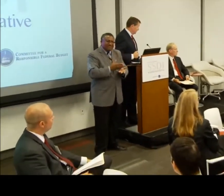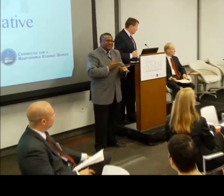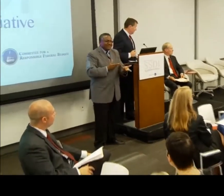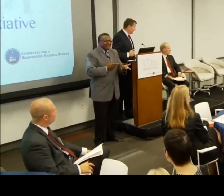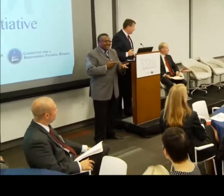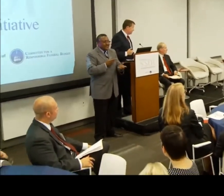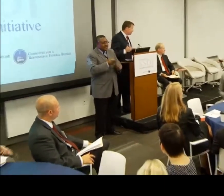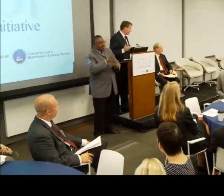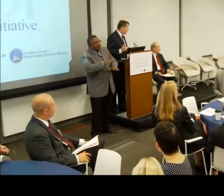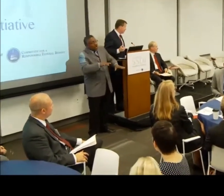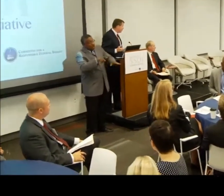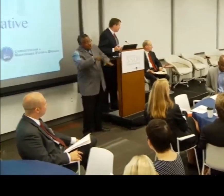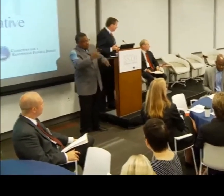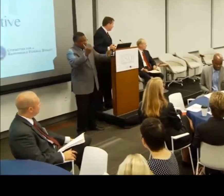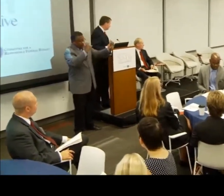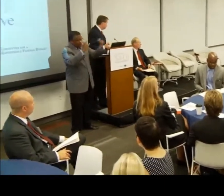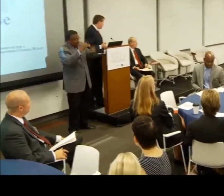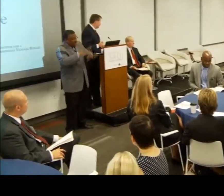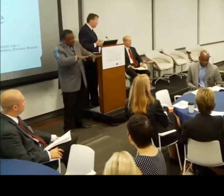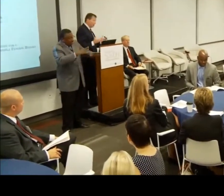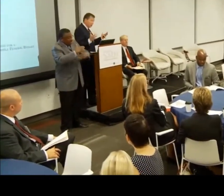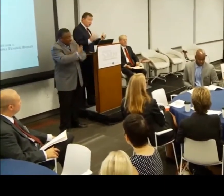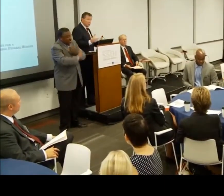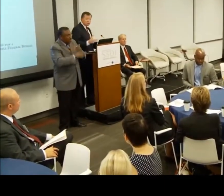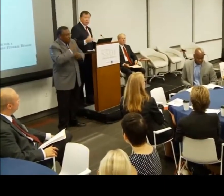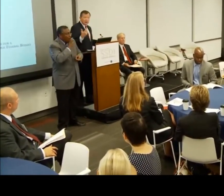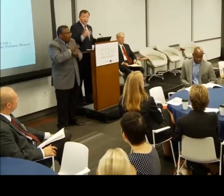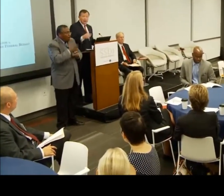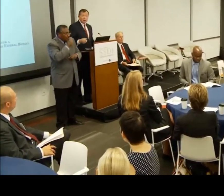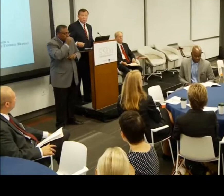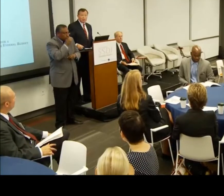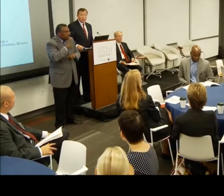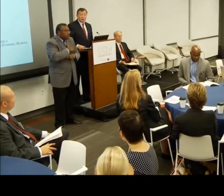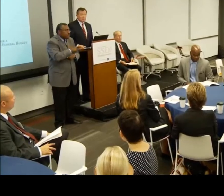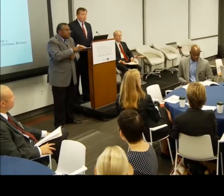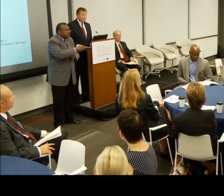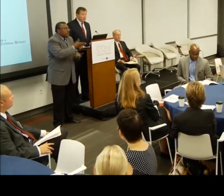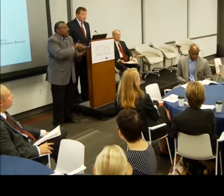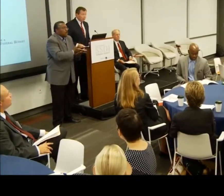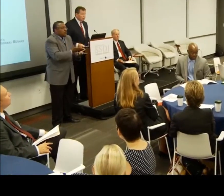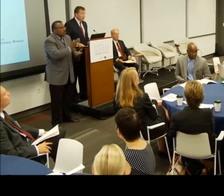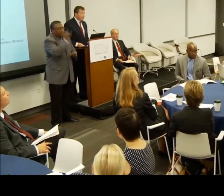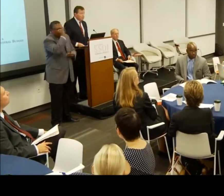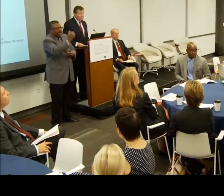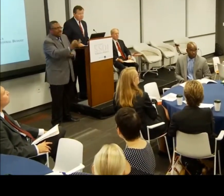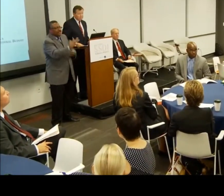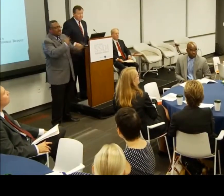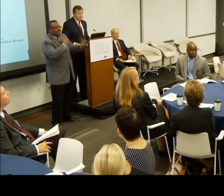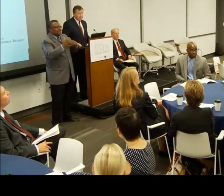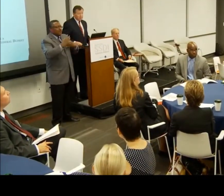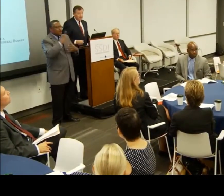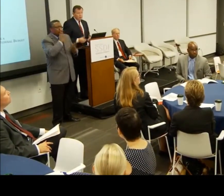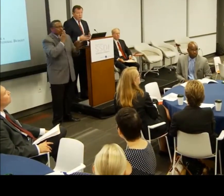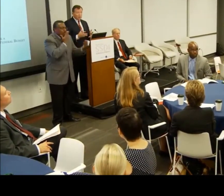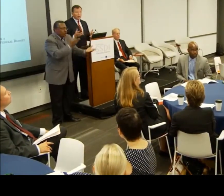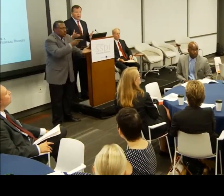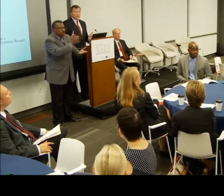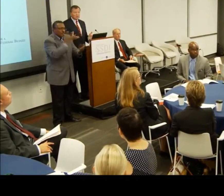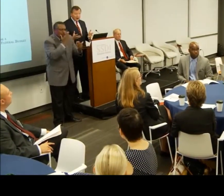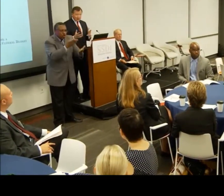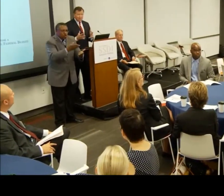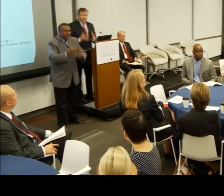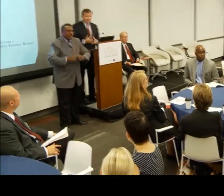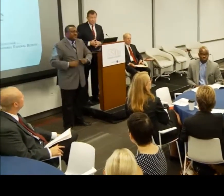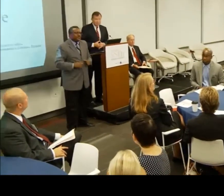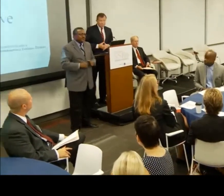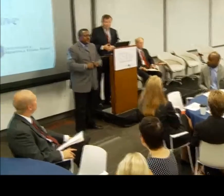and some at some difficulty, to participate and add your ideas, we're really grateful to you. One of the